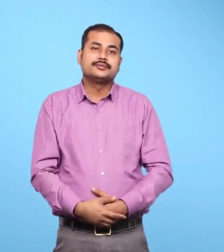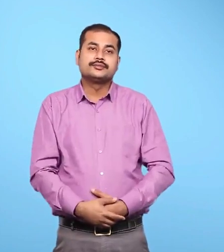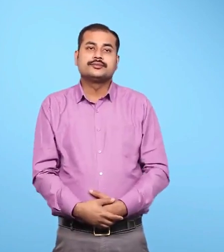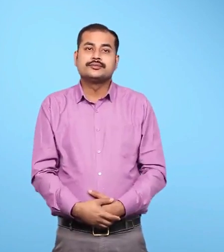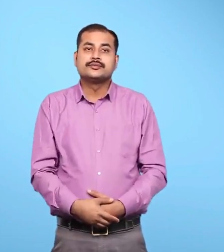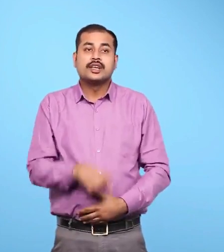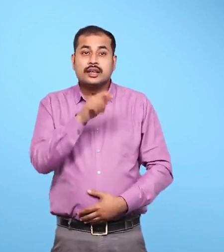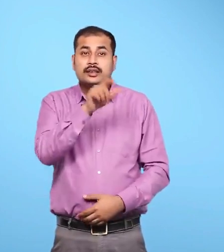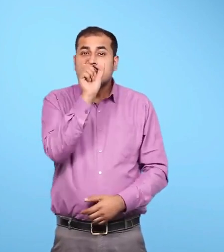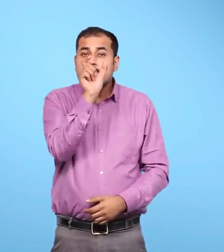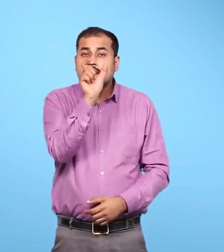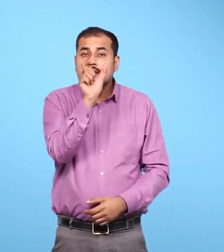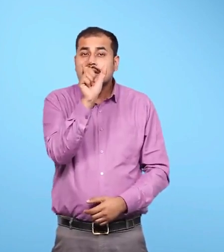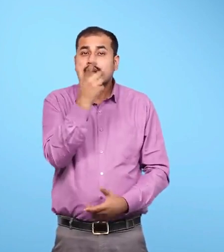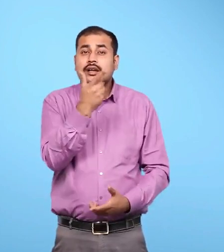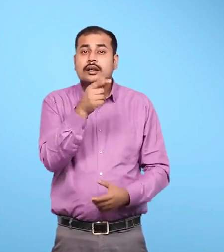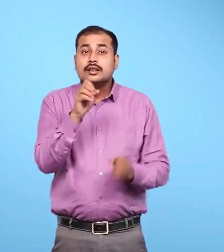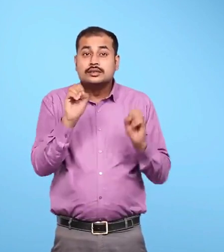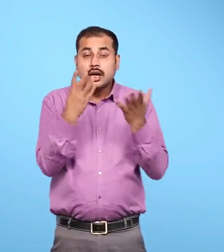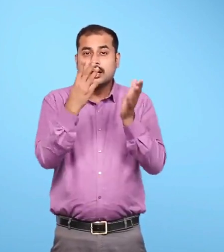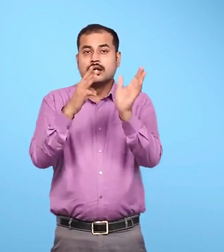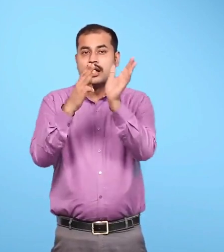Carriage The rhyming word starts with M.